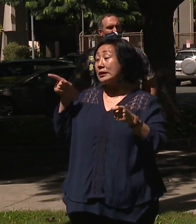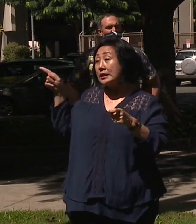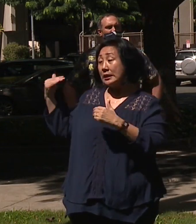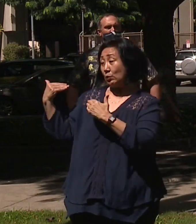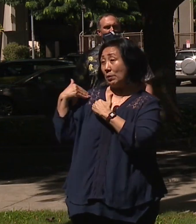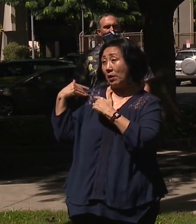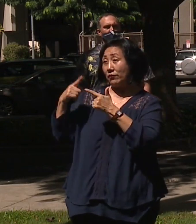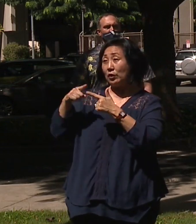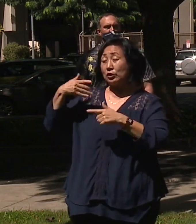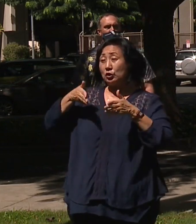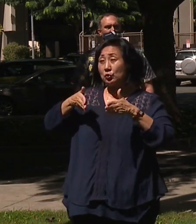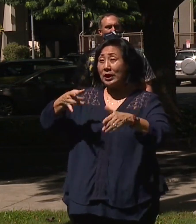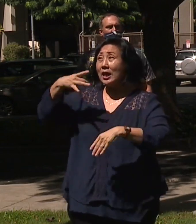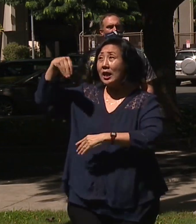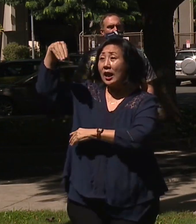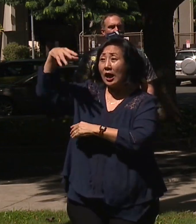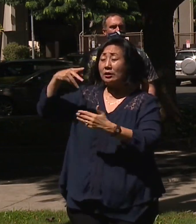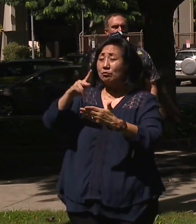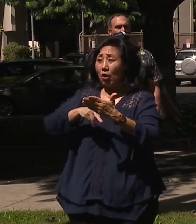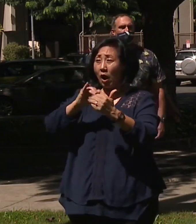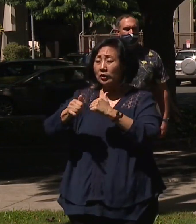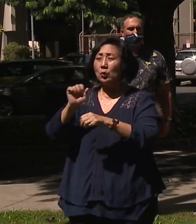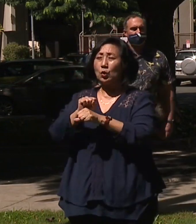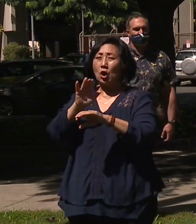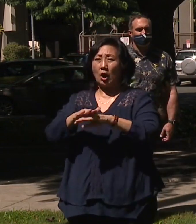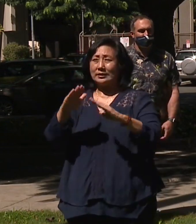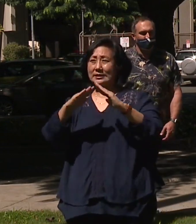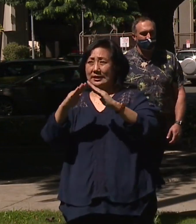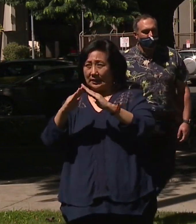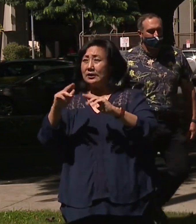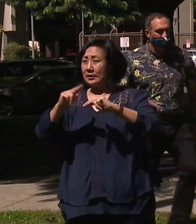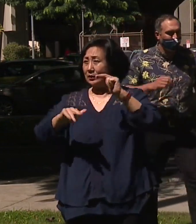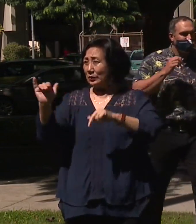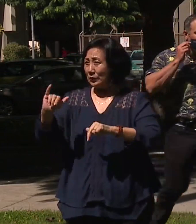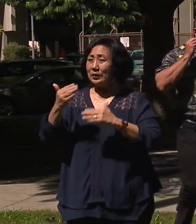Project and is gonna be working on city facilities broadly. Thanks.